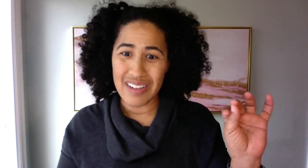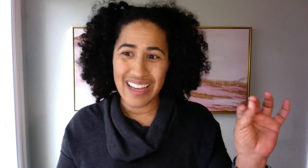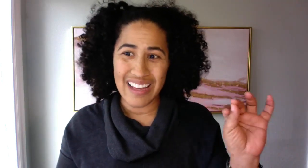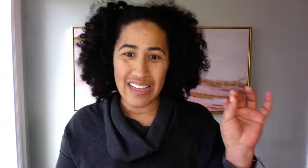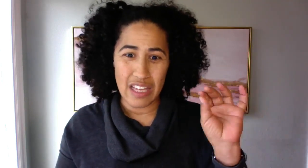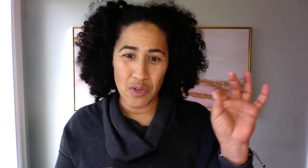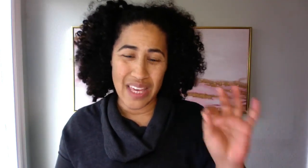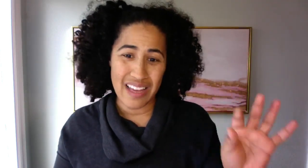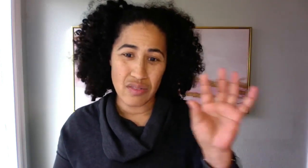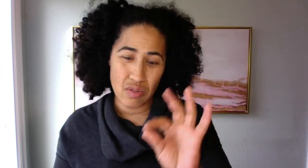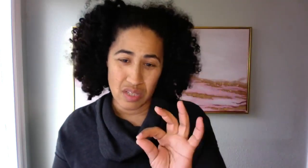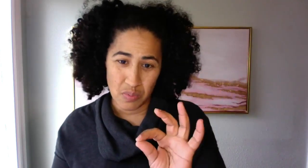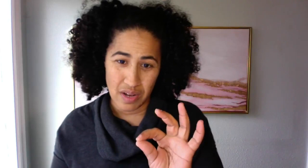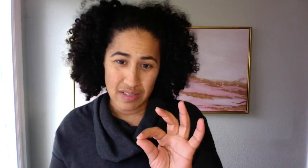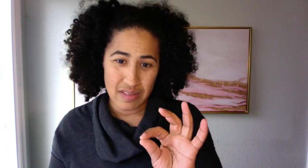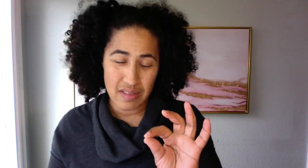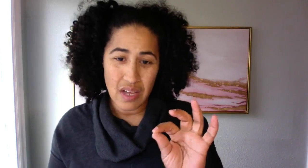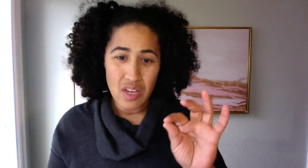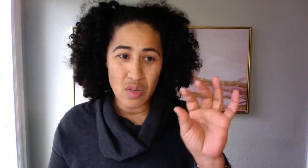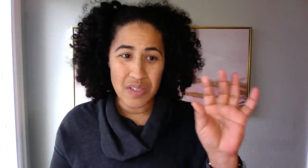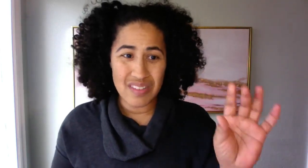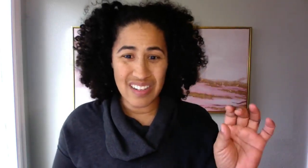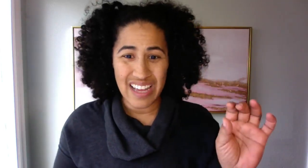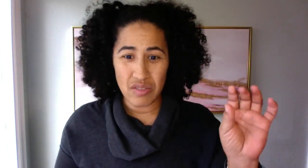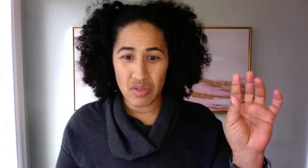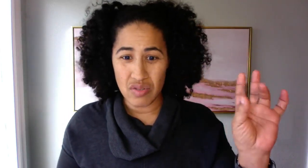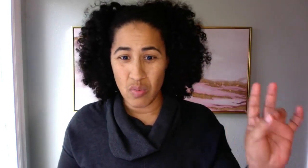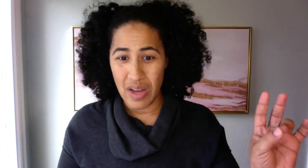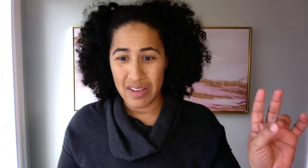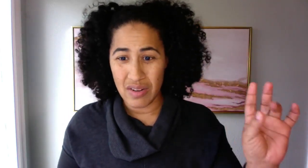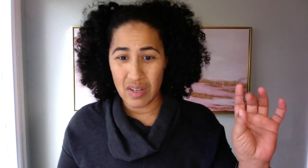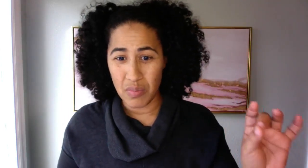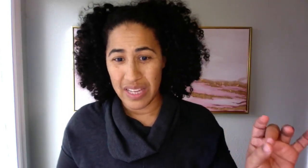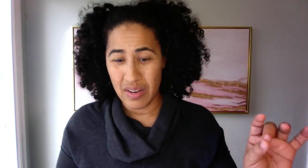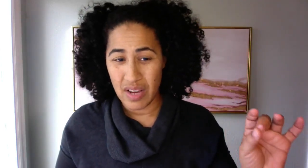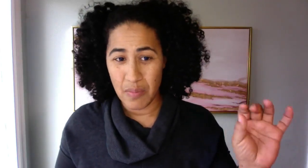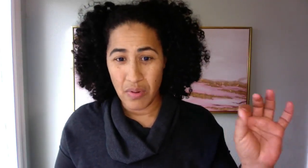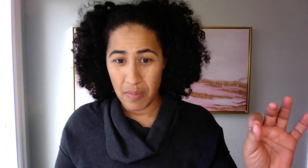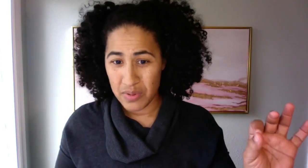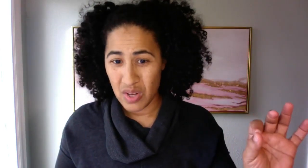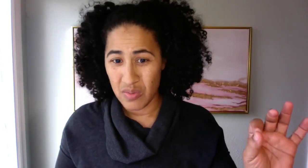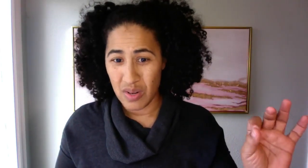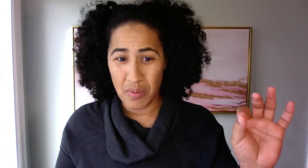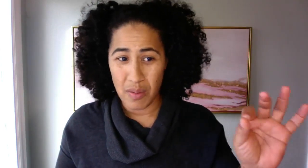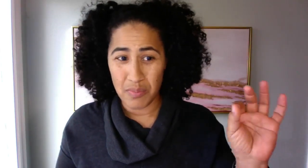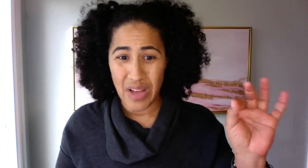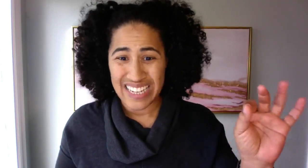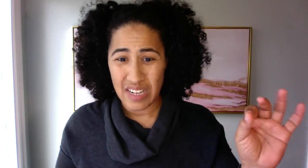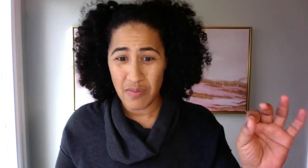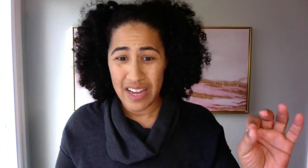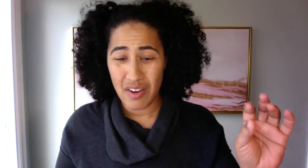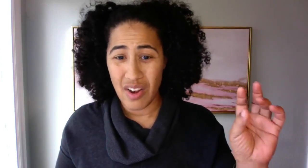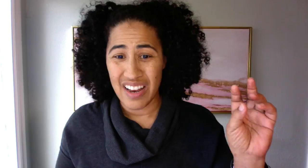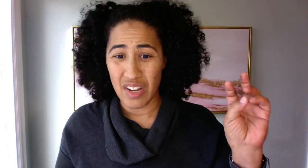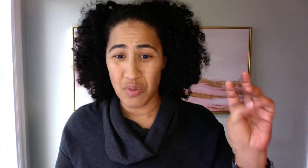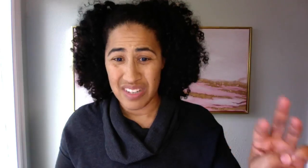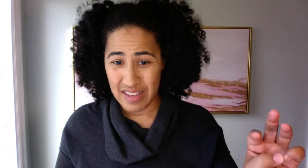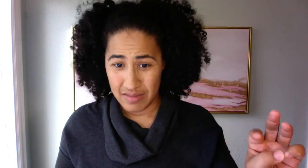at, if you can't do this process, you'll be stuck as just a whiner, a complainer, and a problem solver, a problem identifier, and a criticizer.